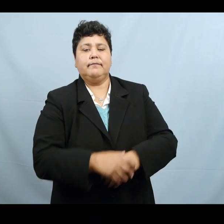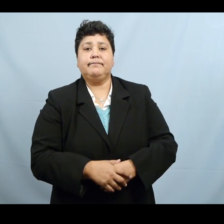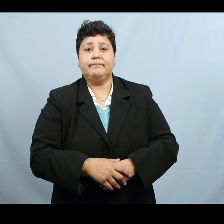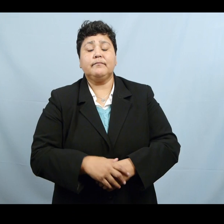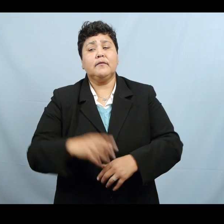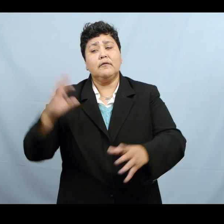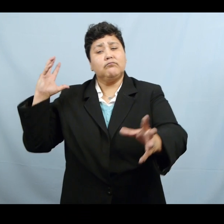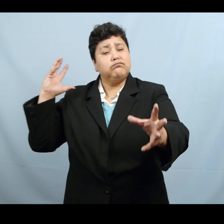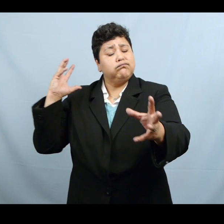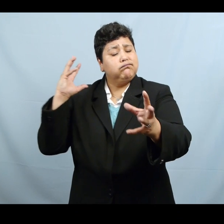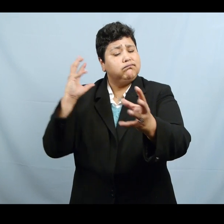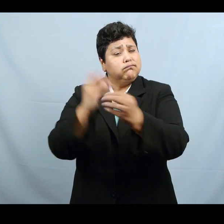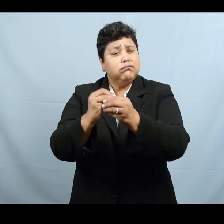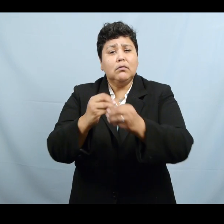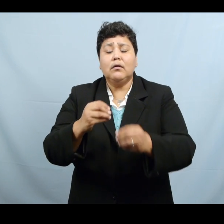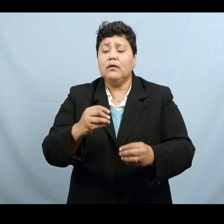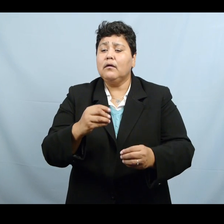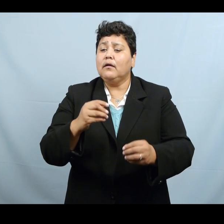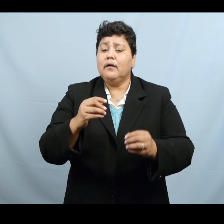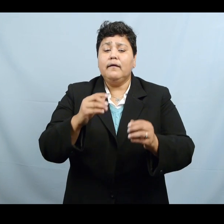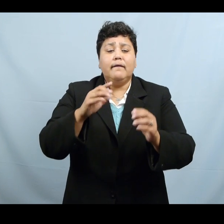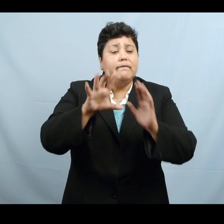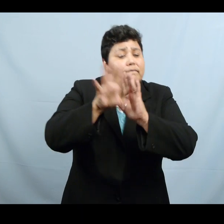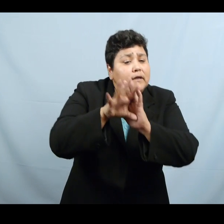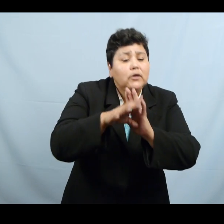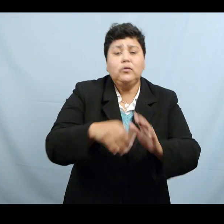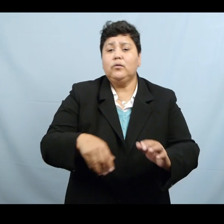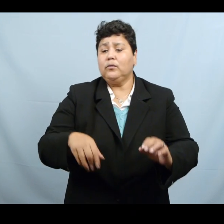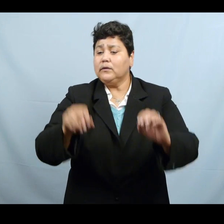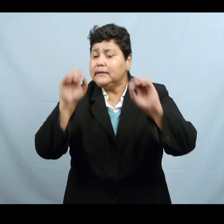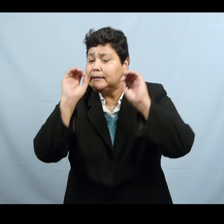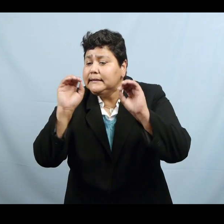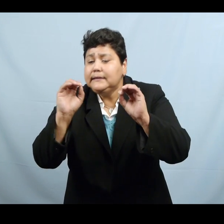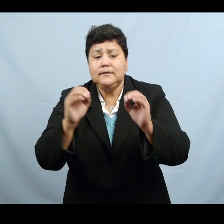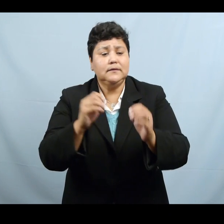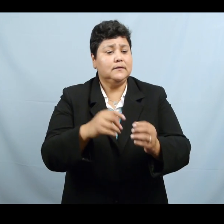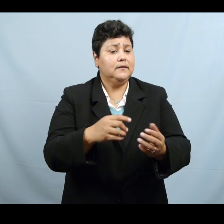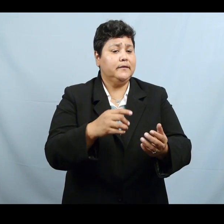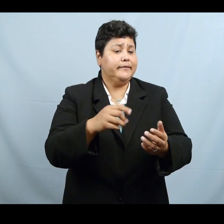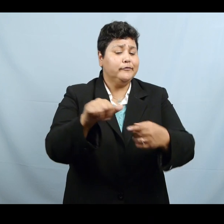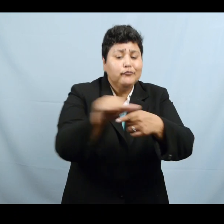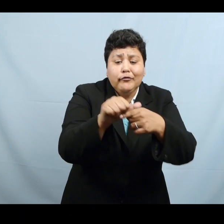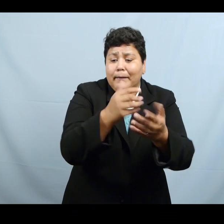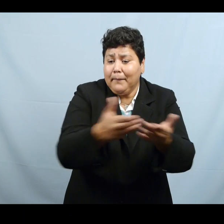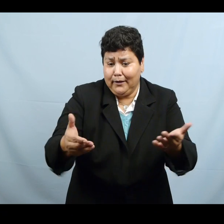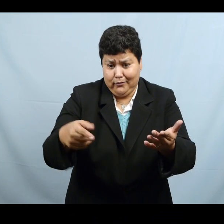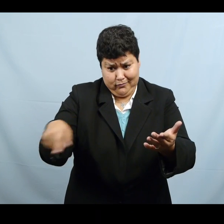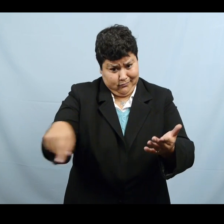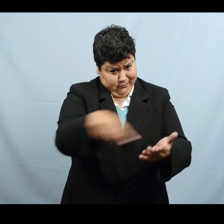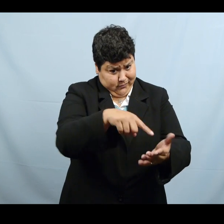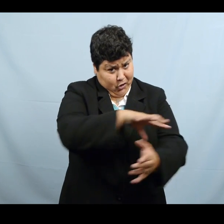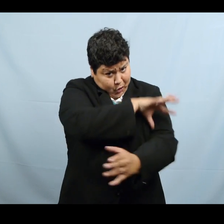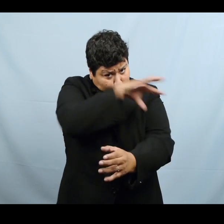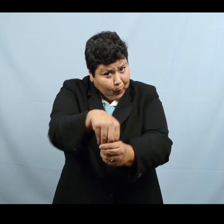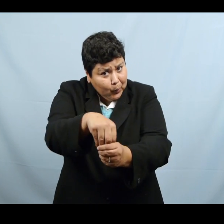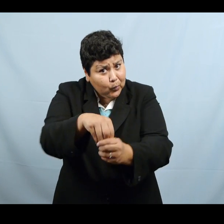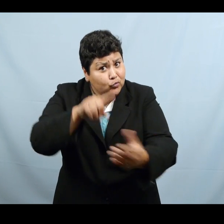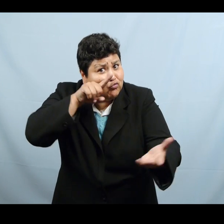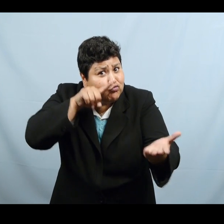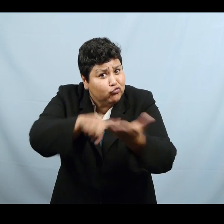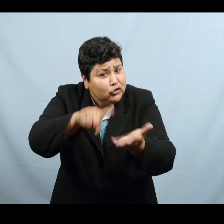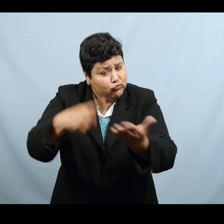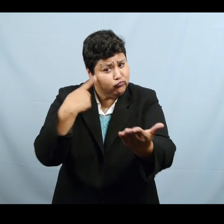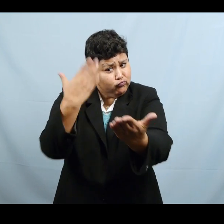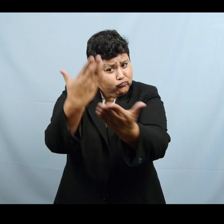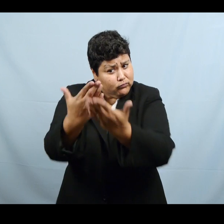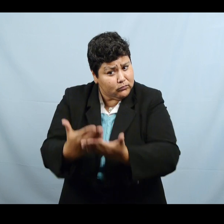There are very few video resource materials and training opportunities for trilingual interpreters using research that